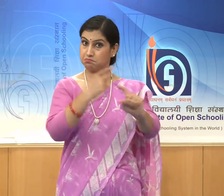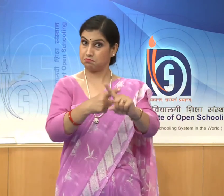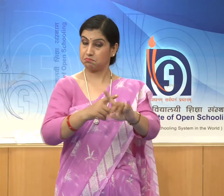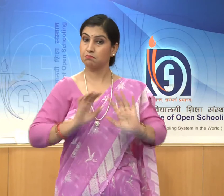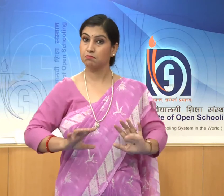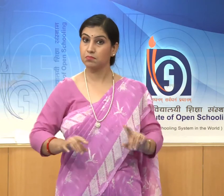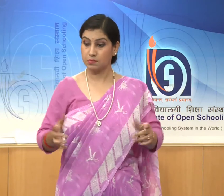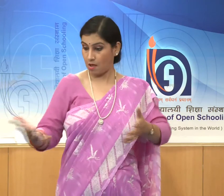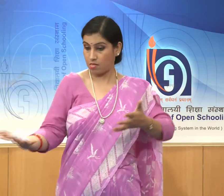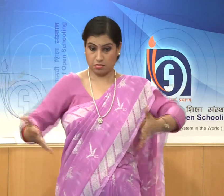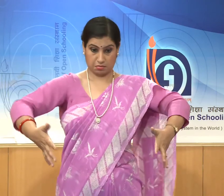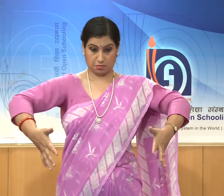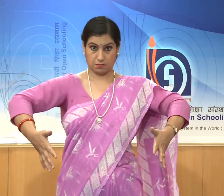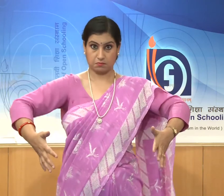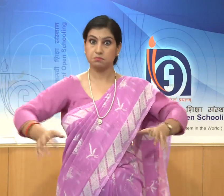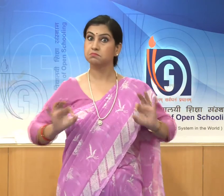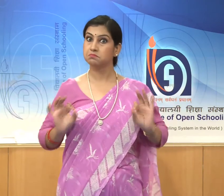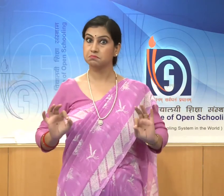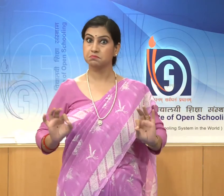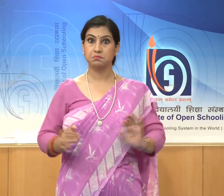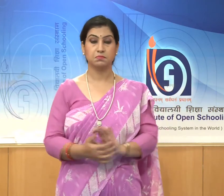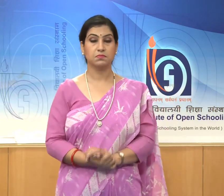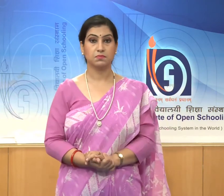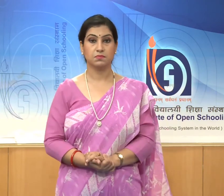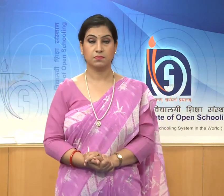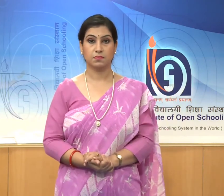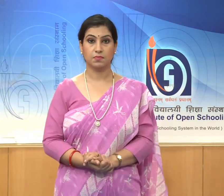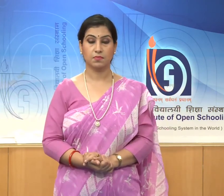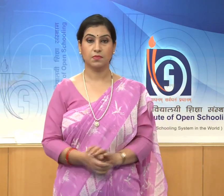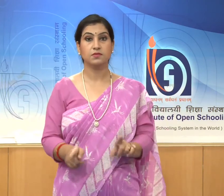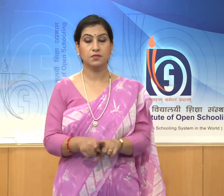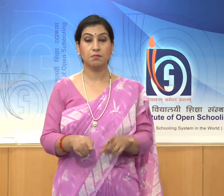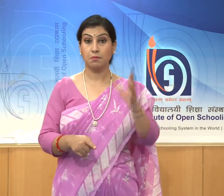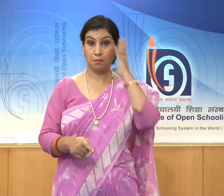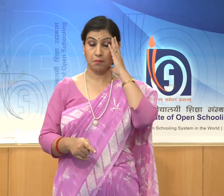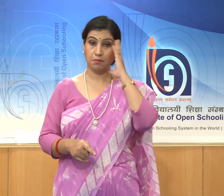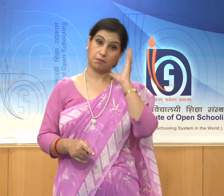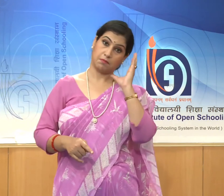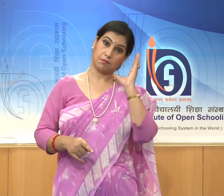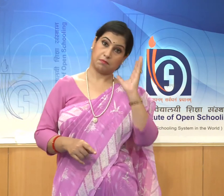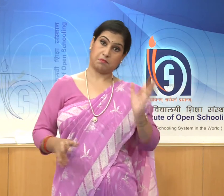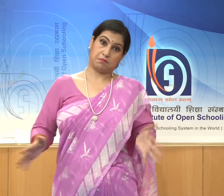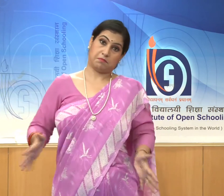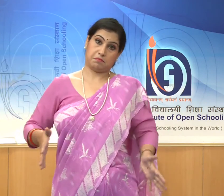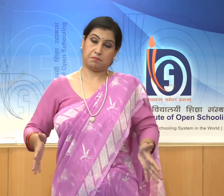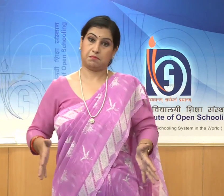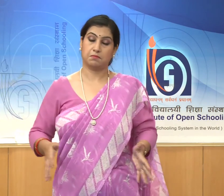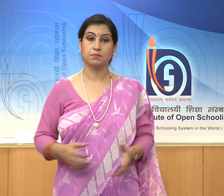limbs and the slight tilt of the head